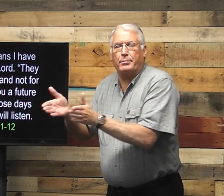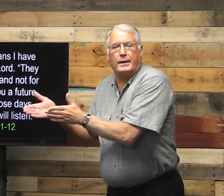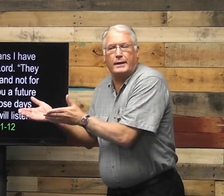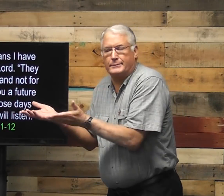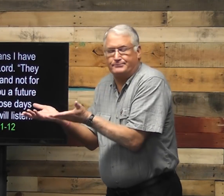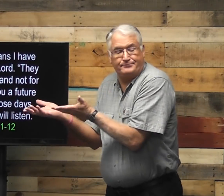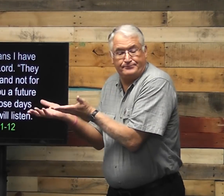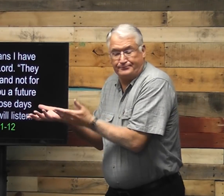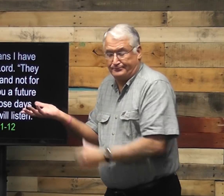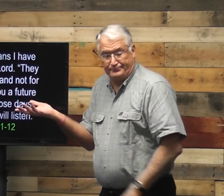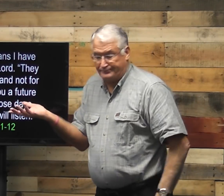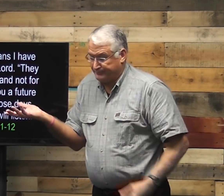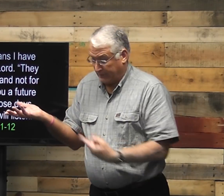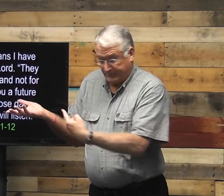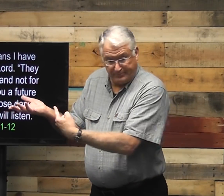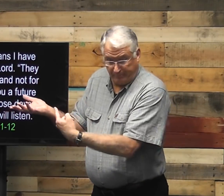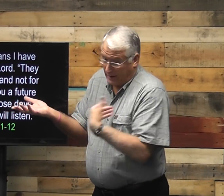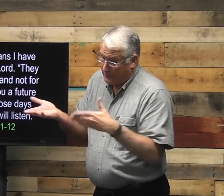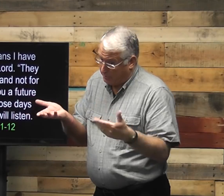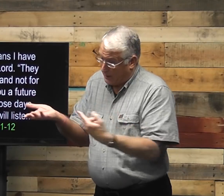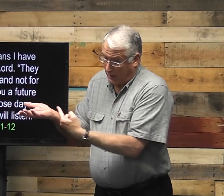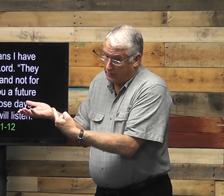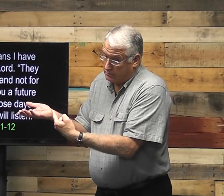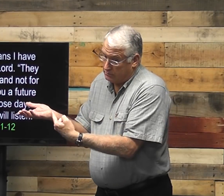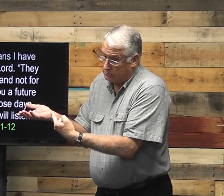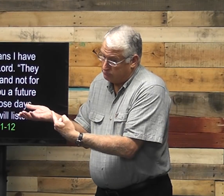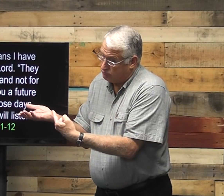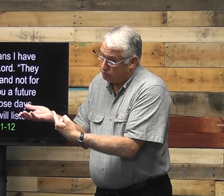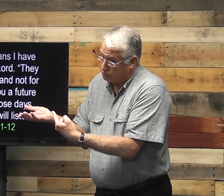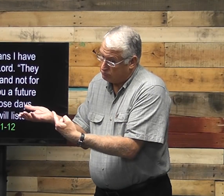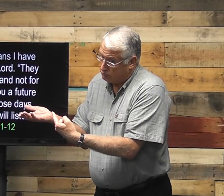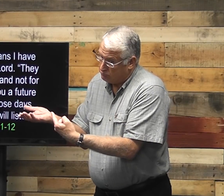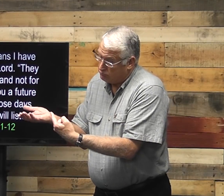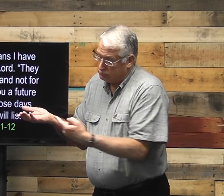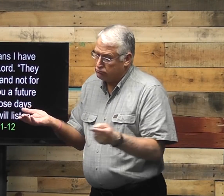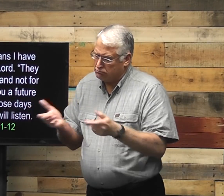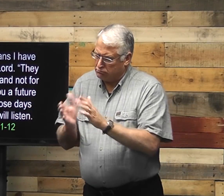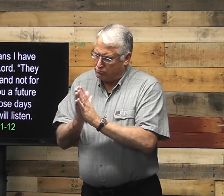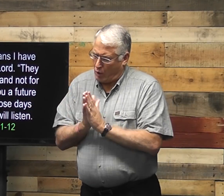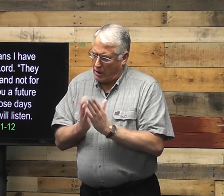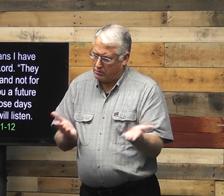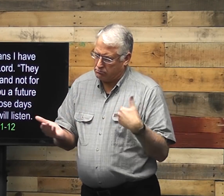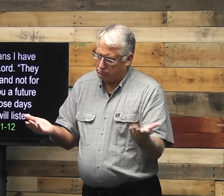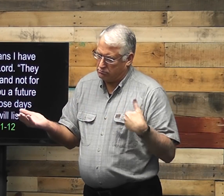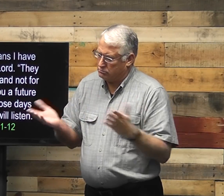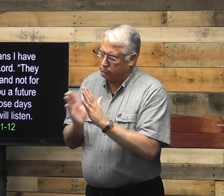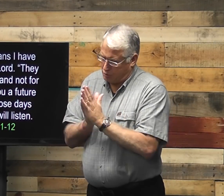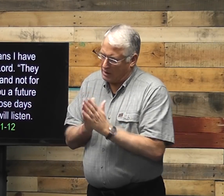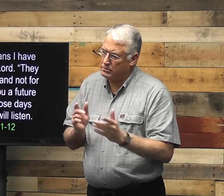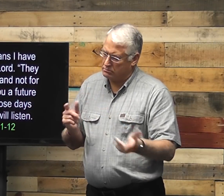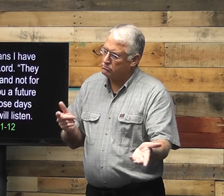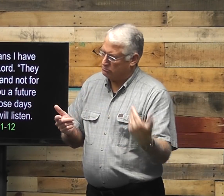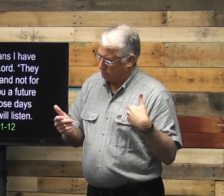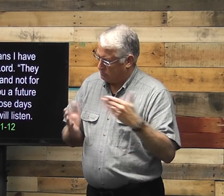It's like God has a plan, and he's holding it. You know, I have this plan. Come on, just pray.